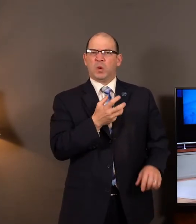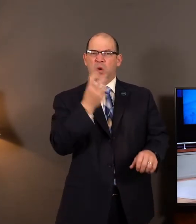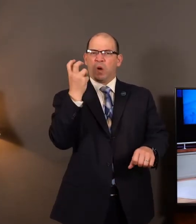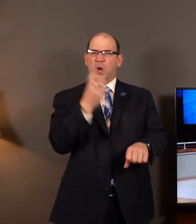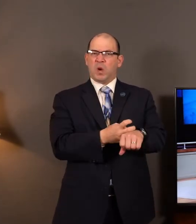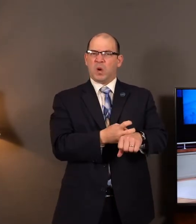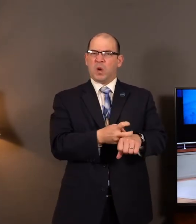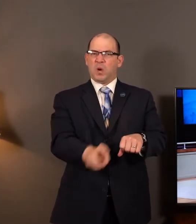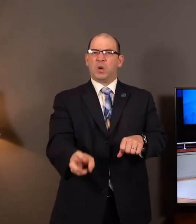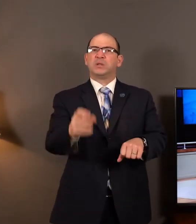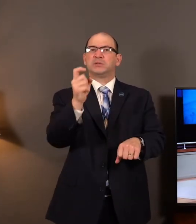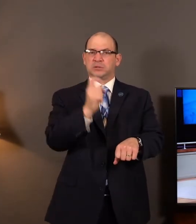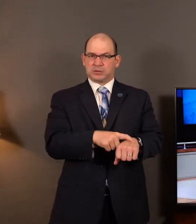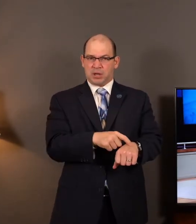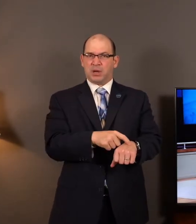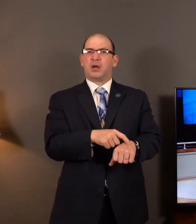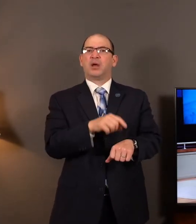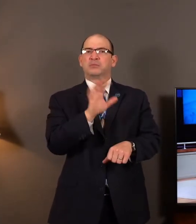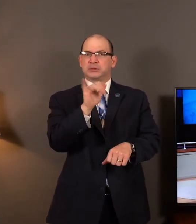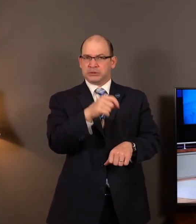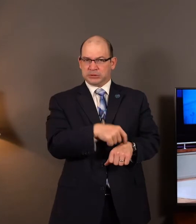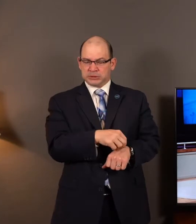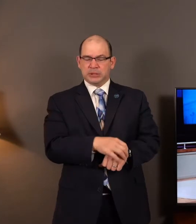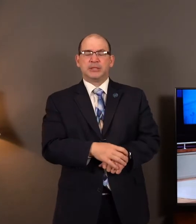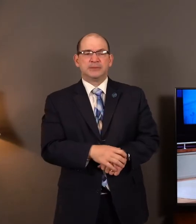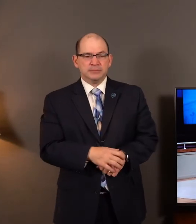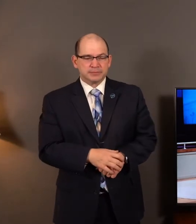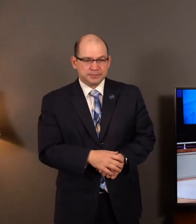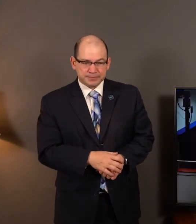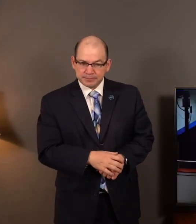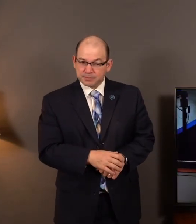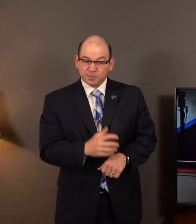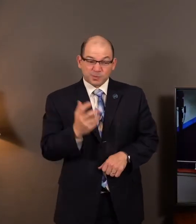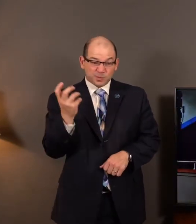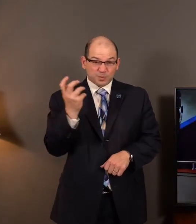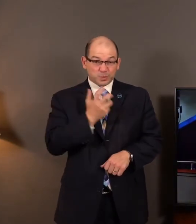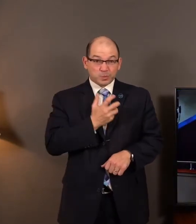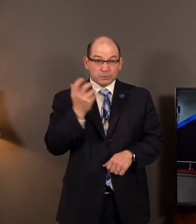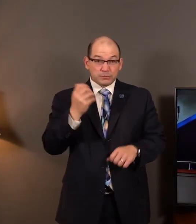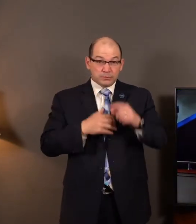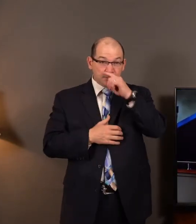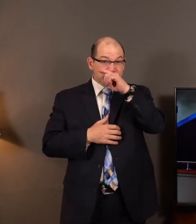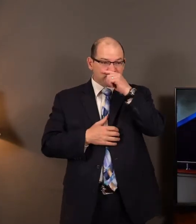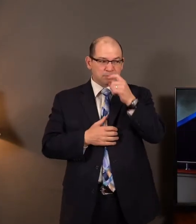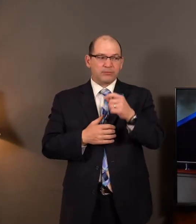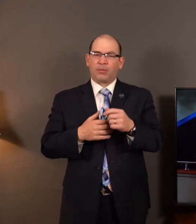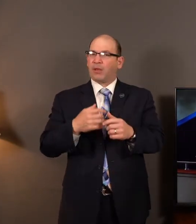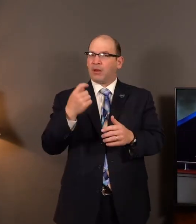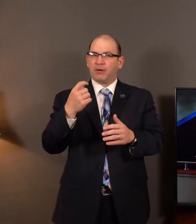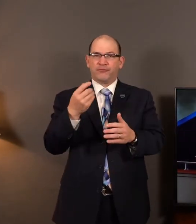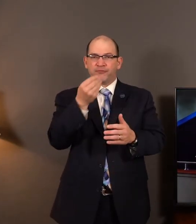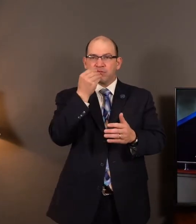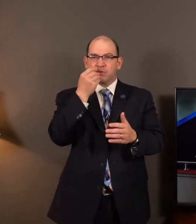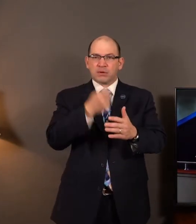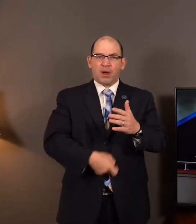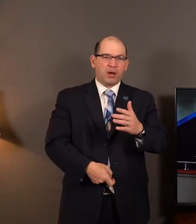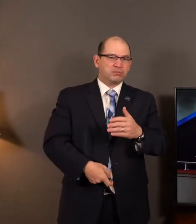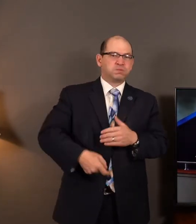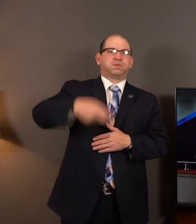dark time in their history. This was the inflation of famine. And everybody was suffering